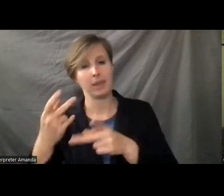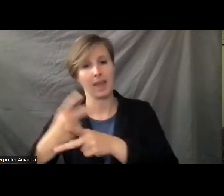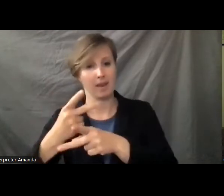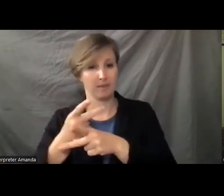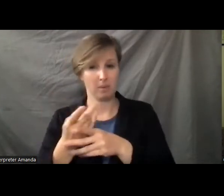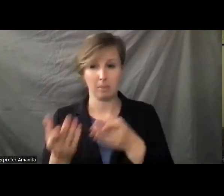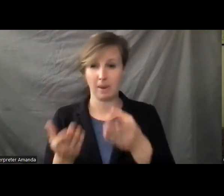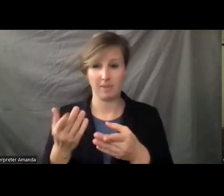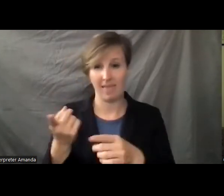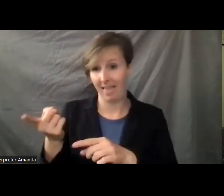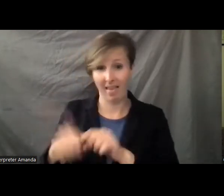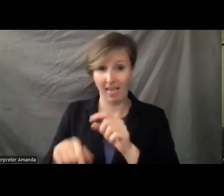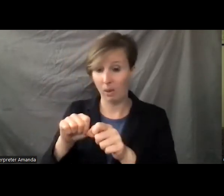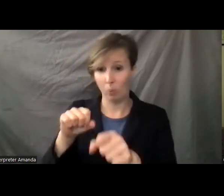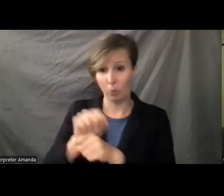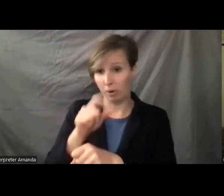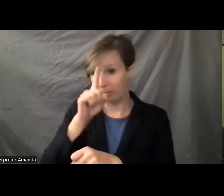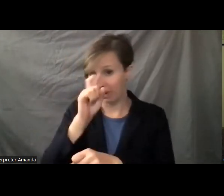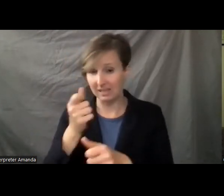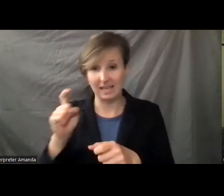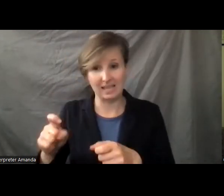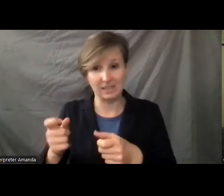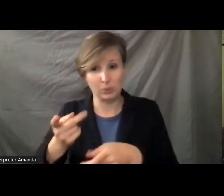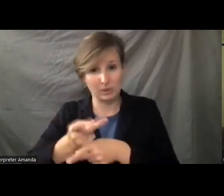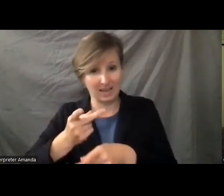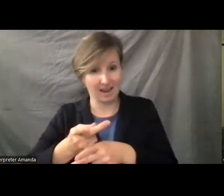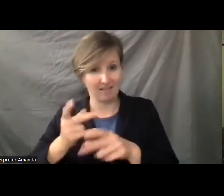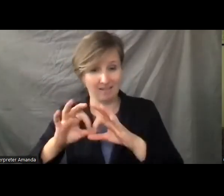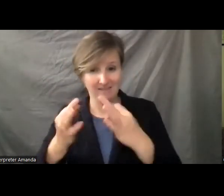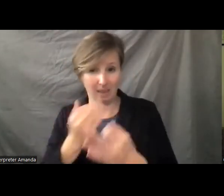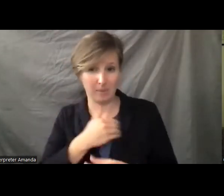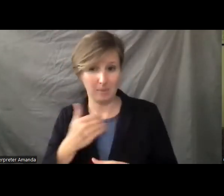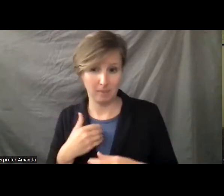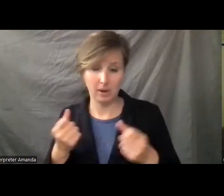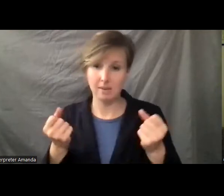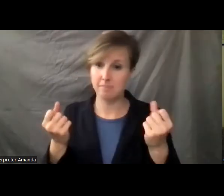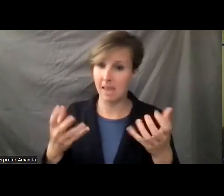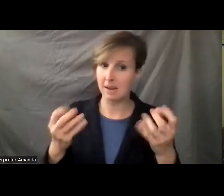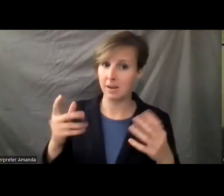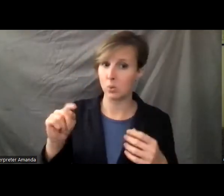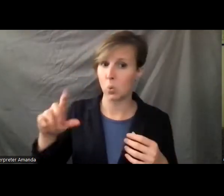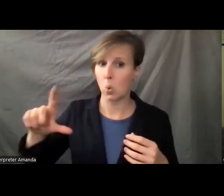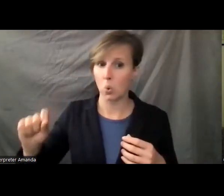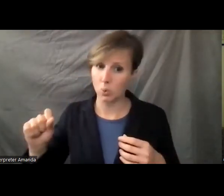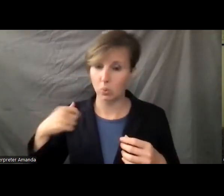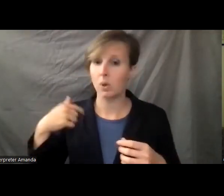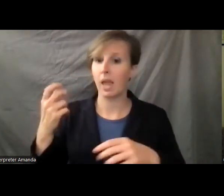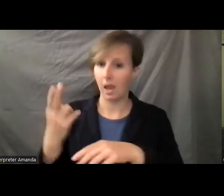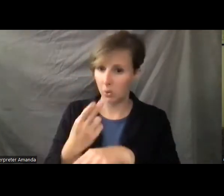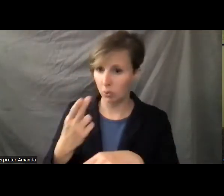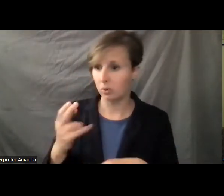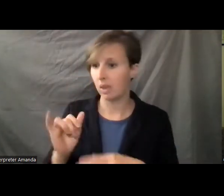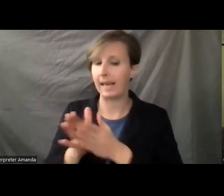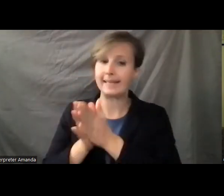might not be able to work because they're trying to take care of a loved one, and there's many tools that are in our tool bag that we can use, things like